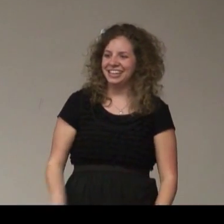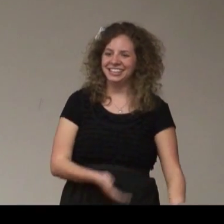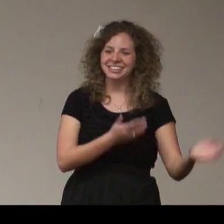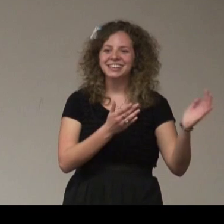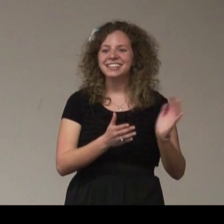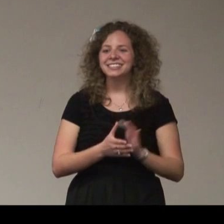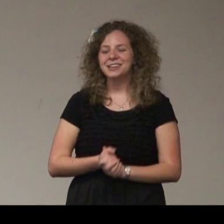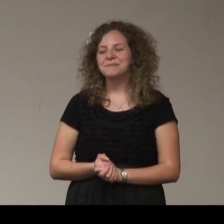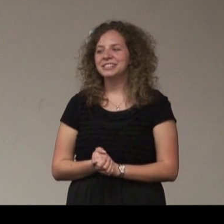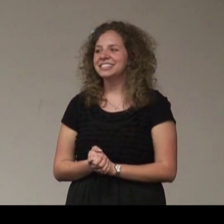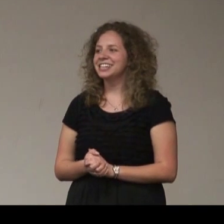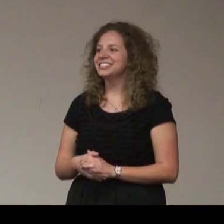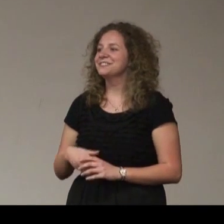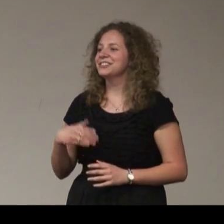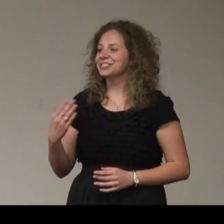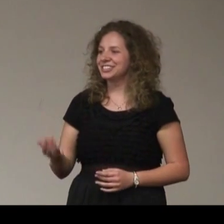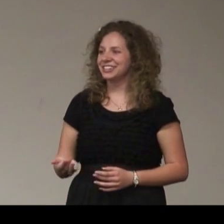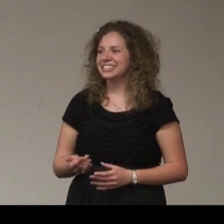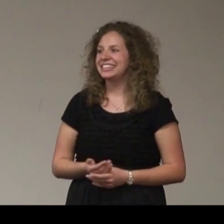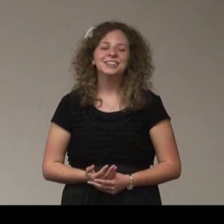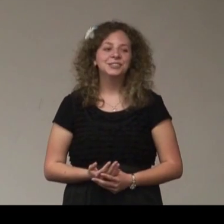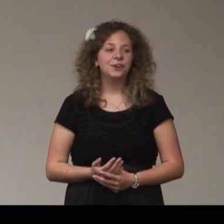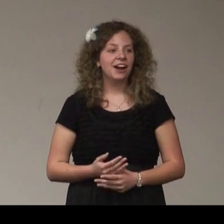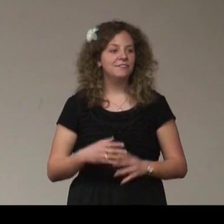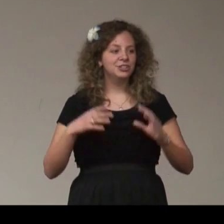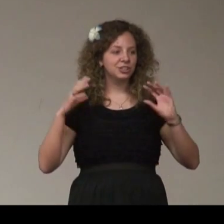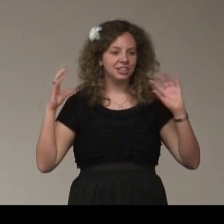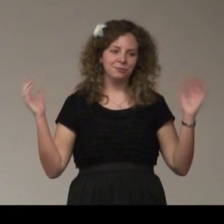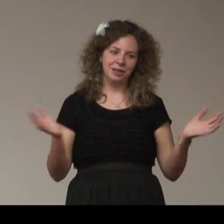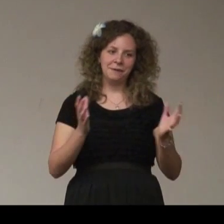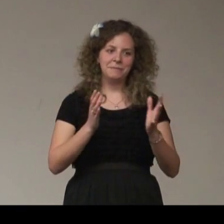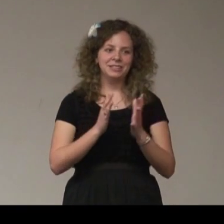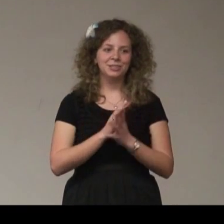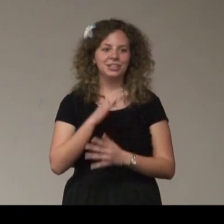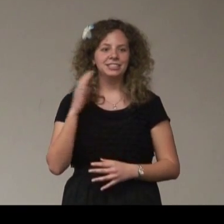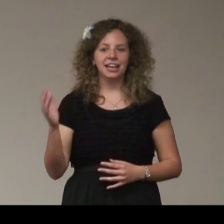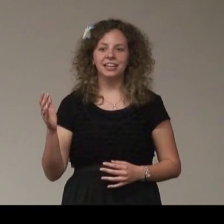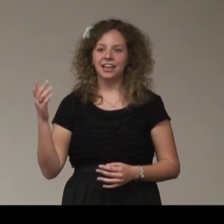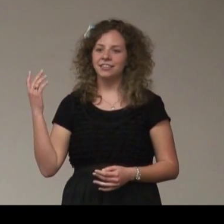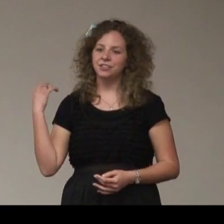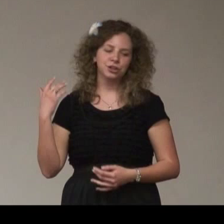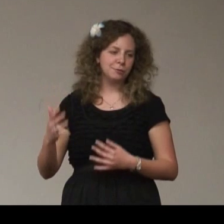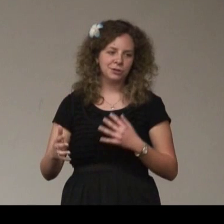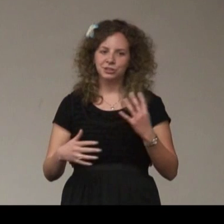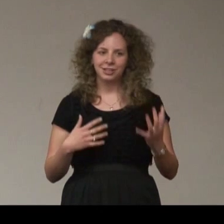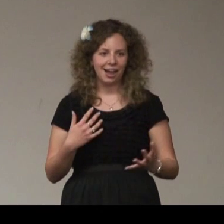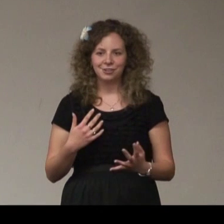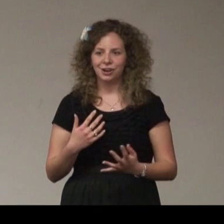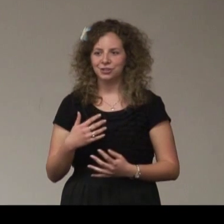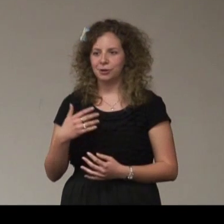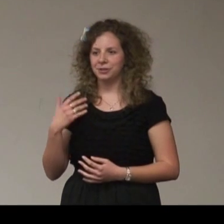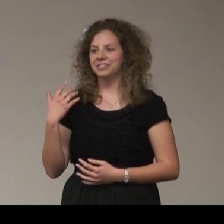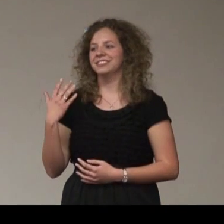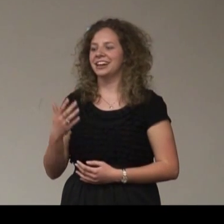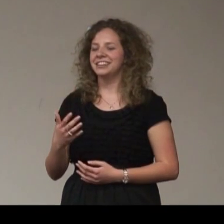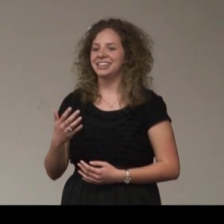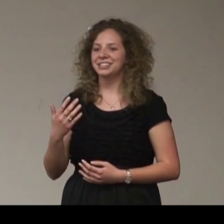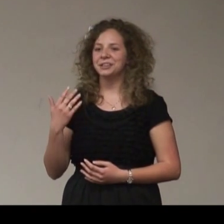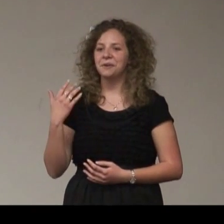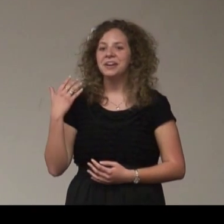stand up on stage and eventually started signing. So I eventually went up and started signing. And then the interpreters had hard trouble and that kind of thing. So